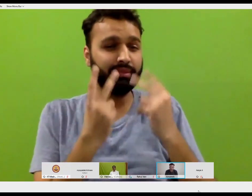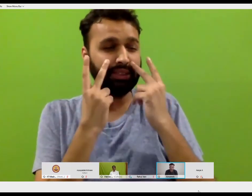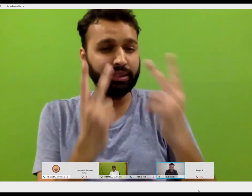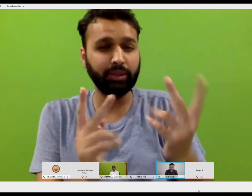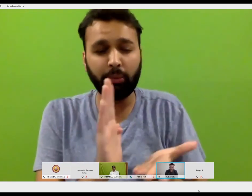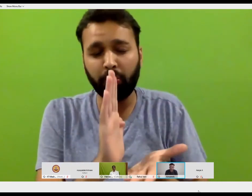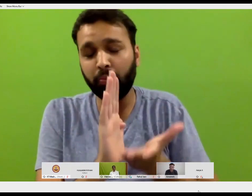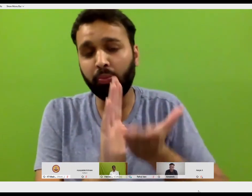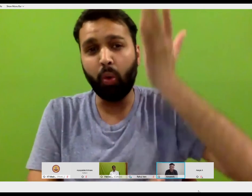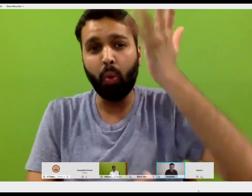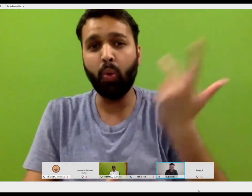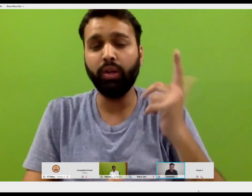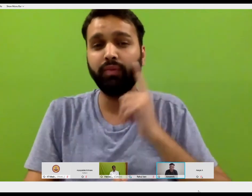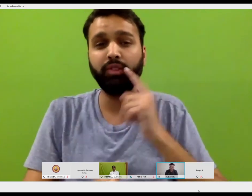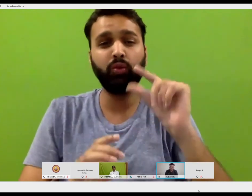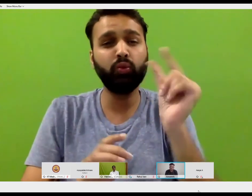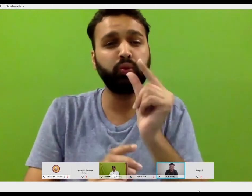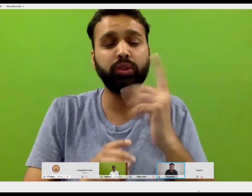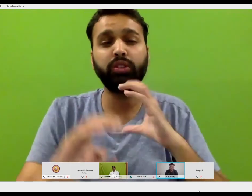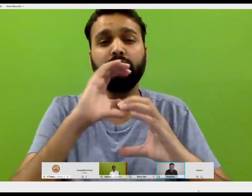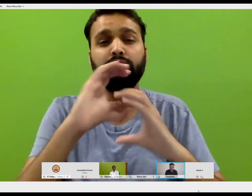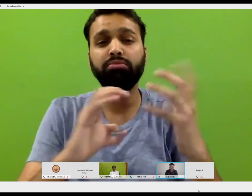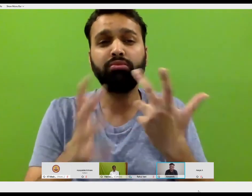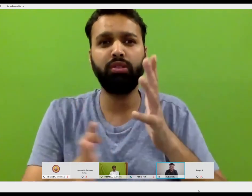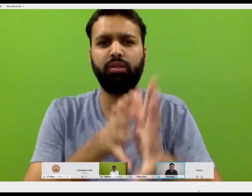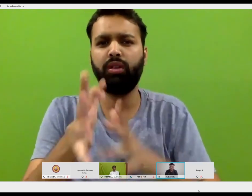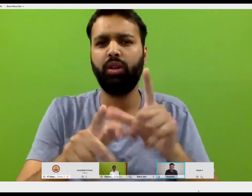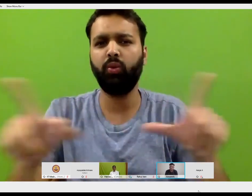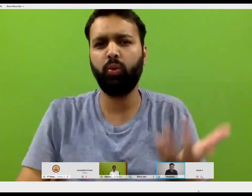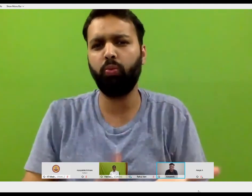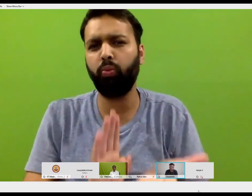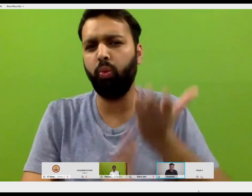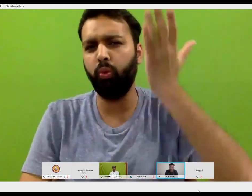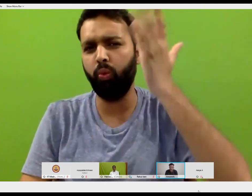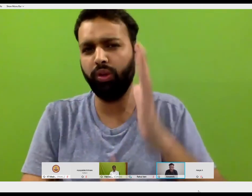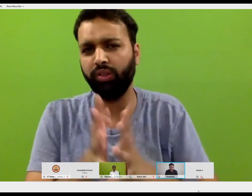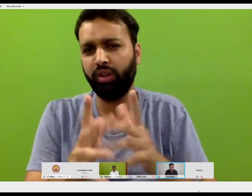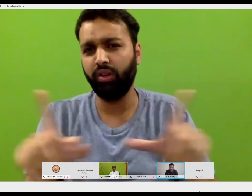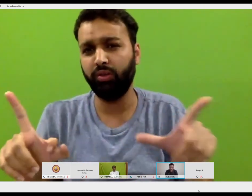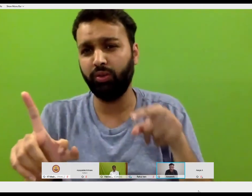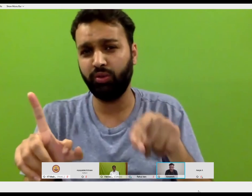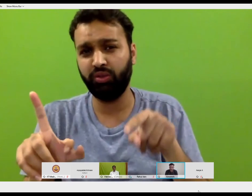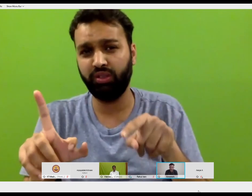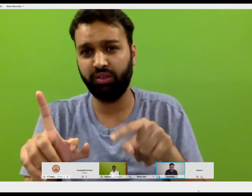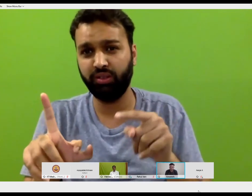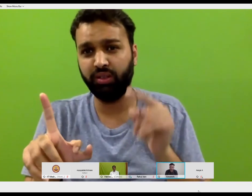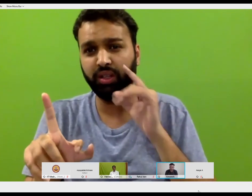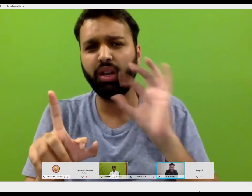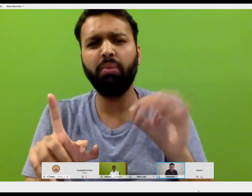So in India, have seen a lot of deaf people that use sign language for communication. A lot of them use sign